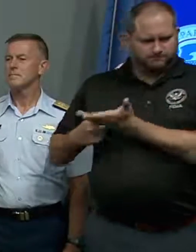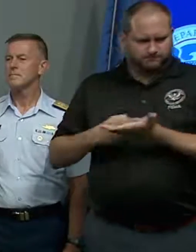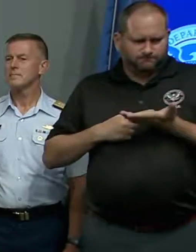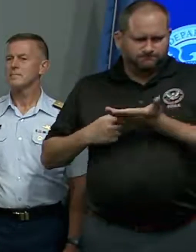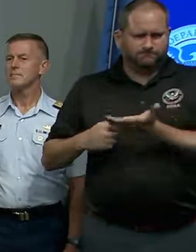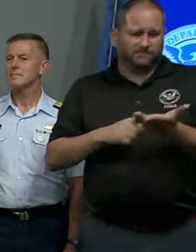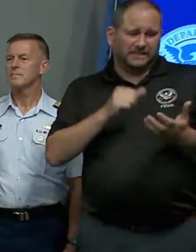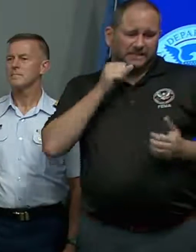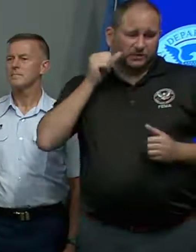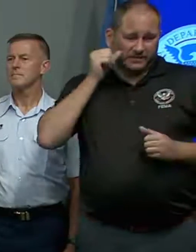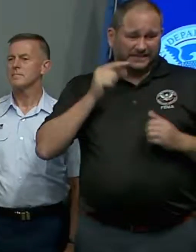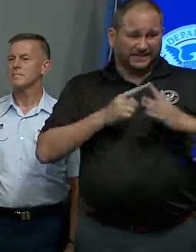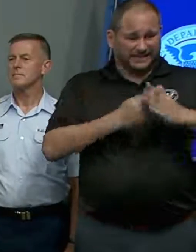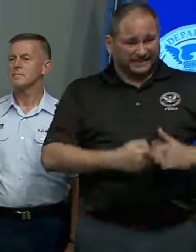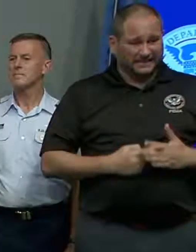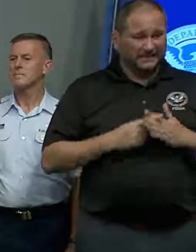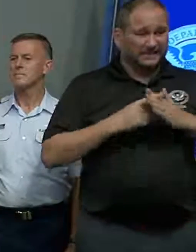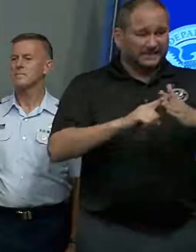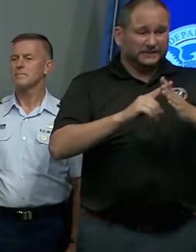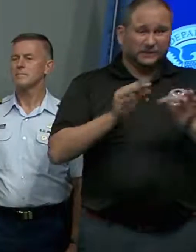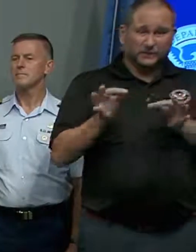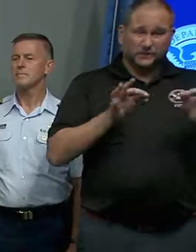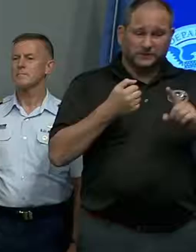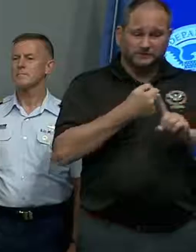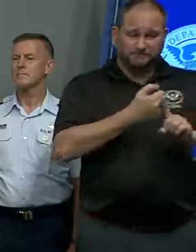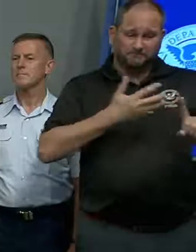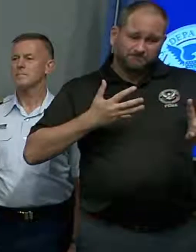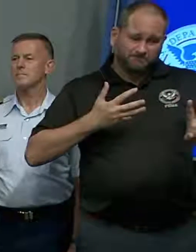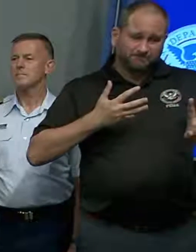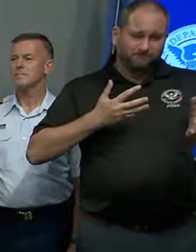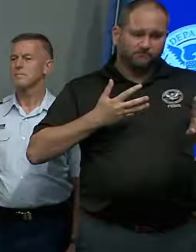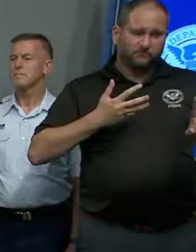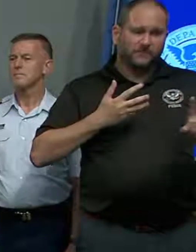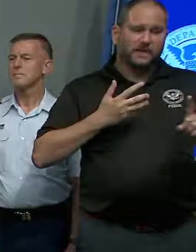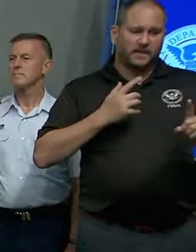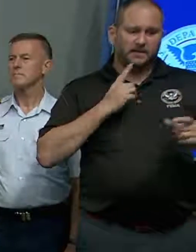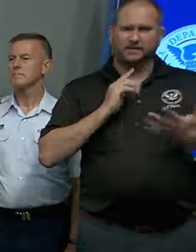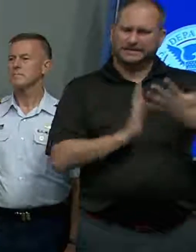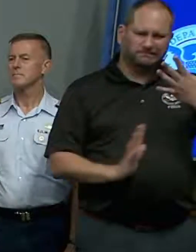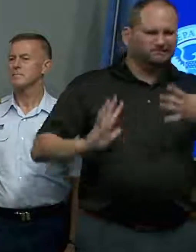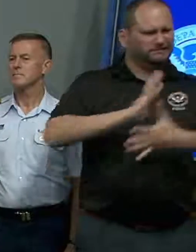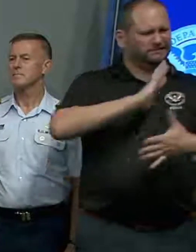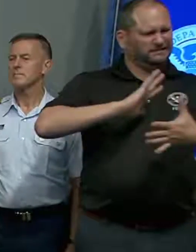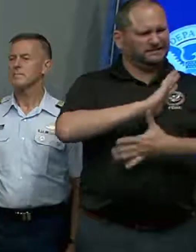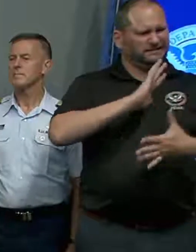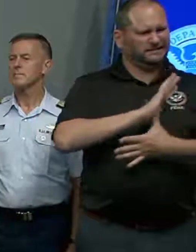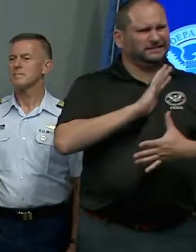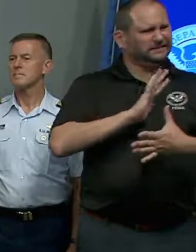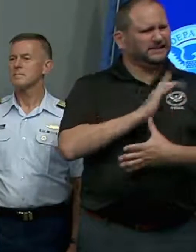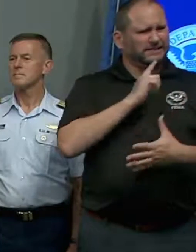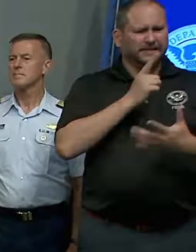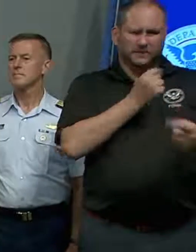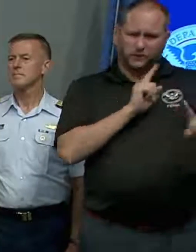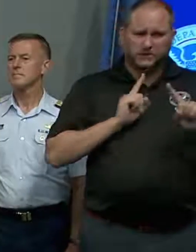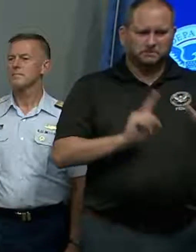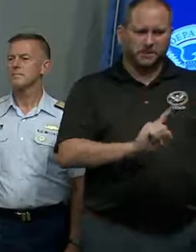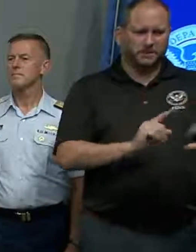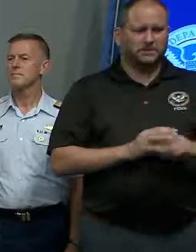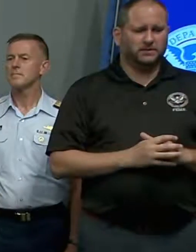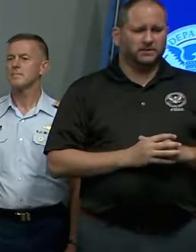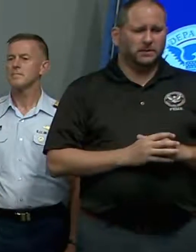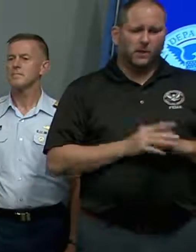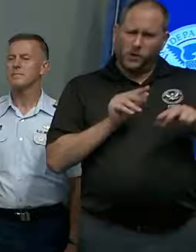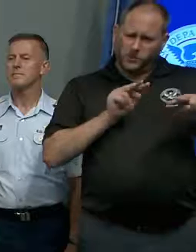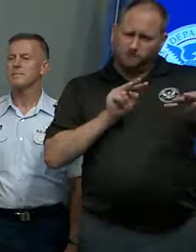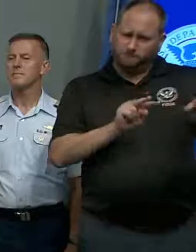initial word we got, people first, is continuing through our response. While we continue to monitor the storm as it